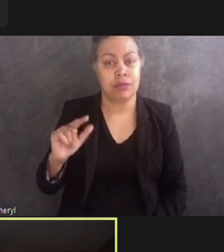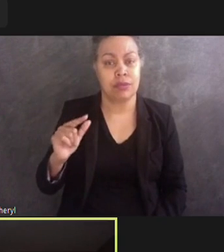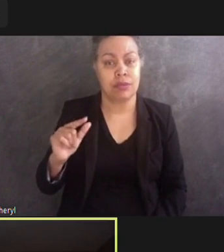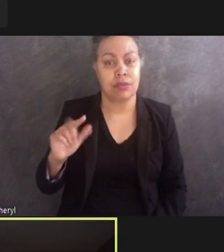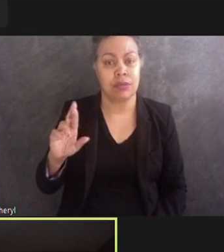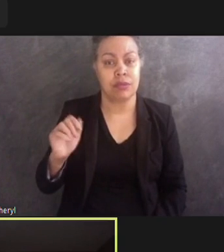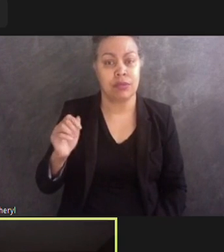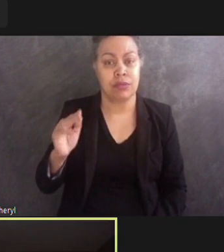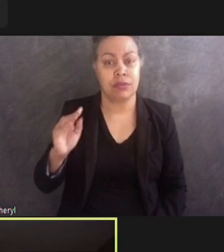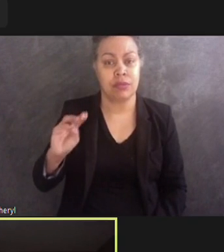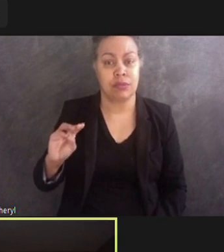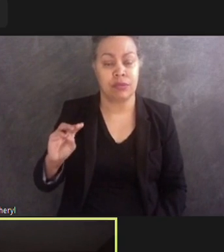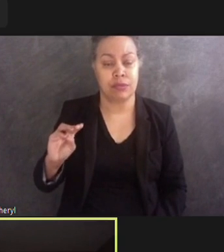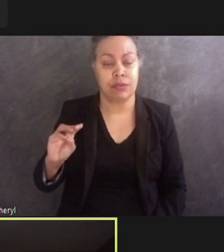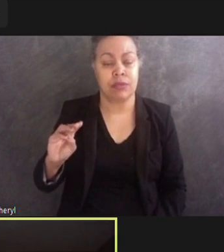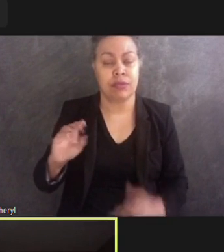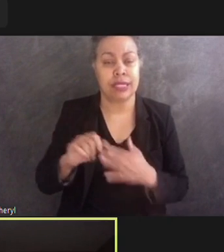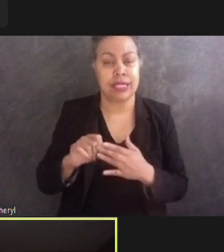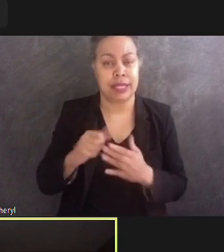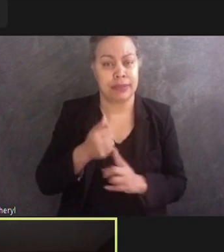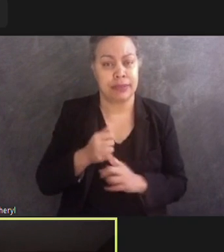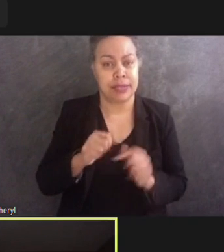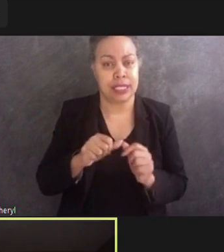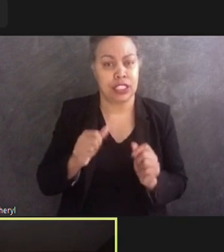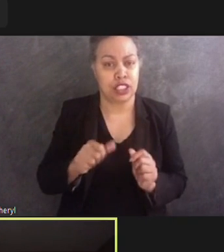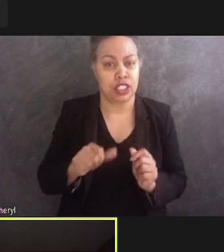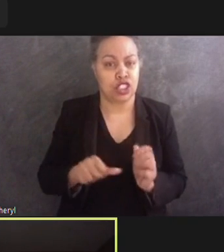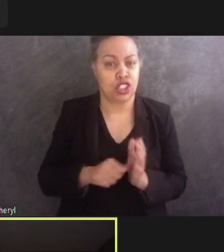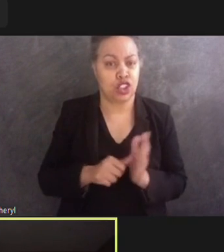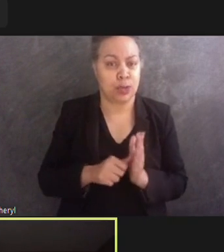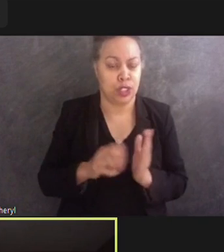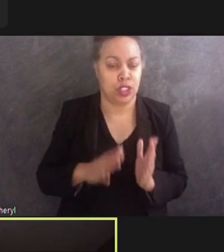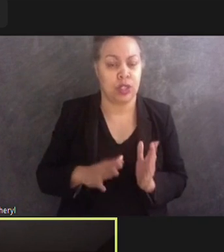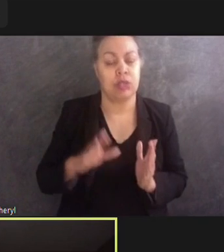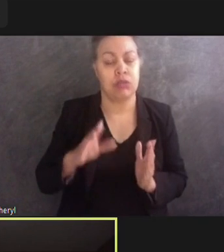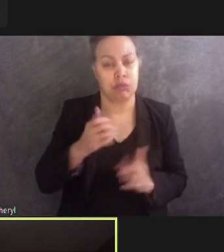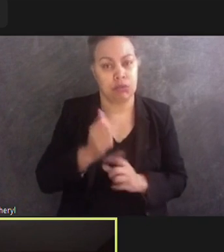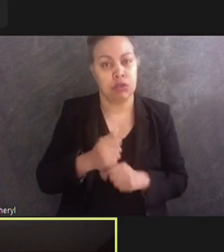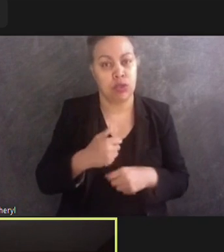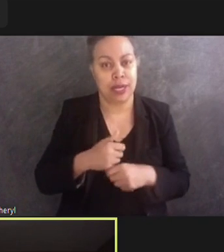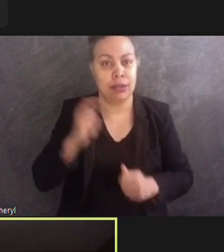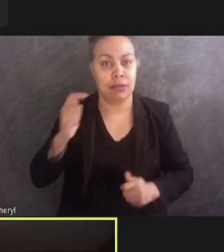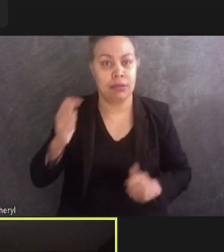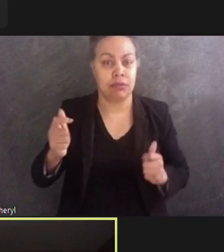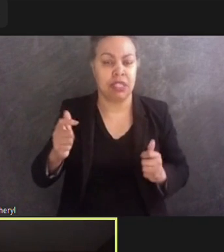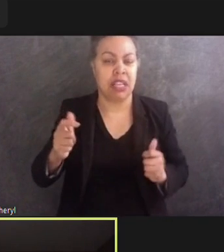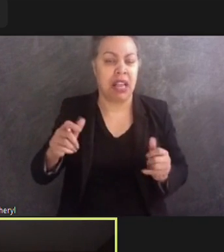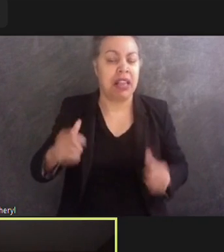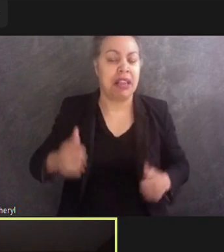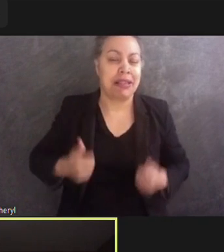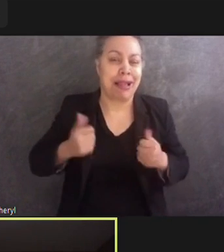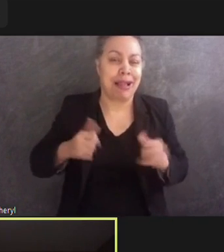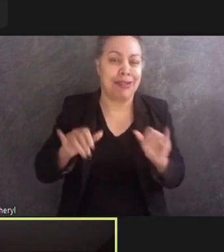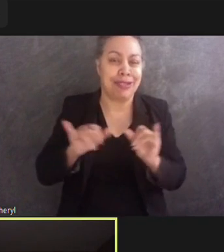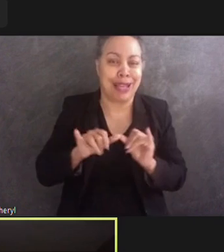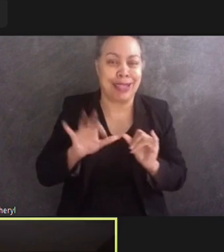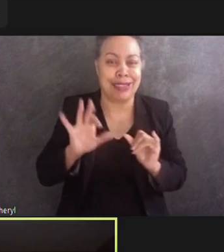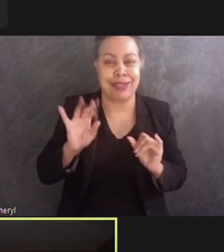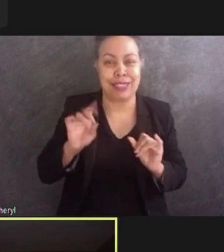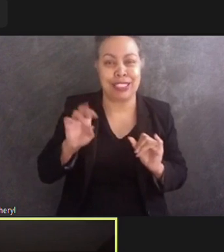who did the life-sized FDR wheelchair statue that is so beloved. He